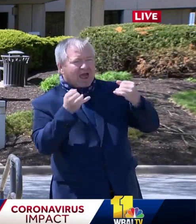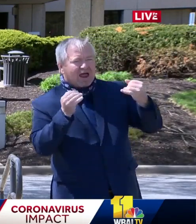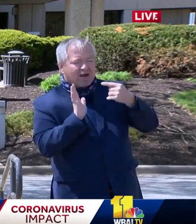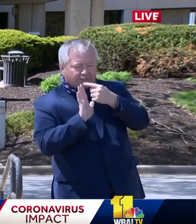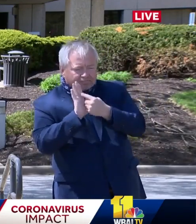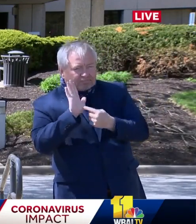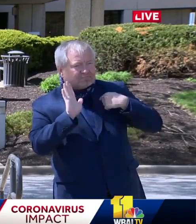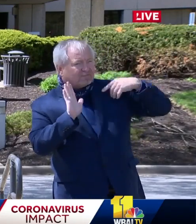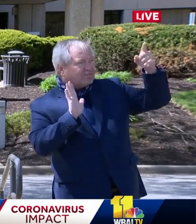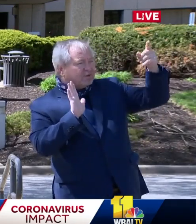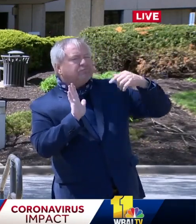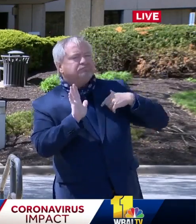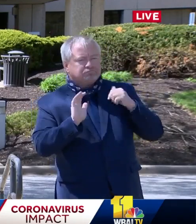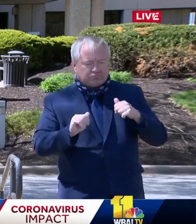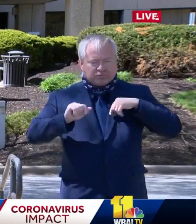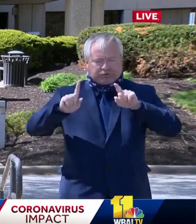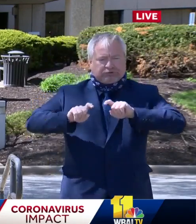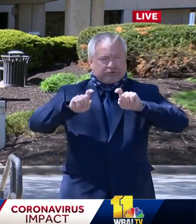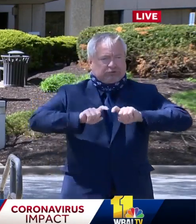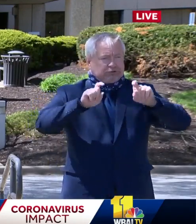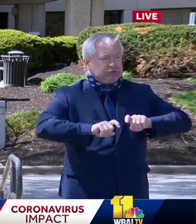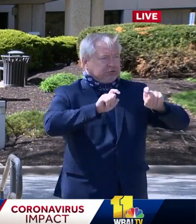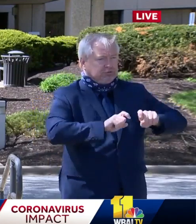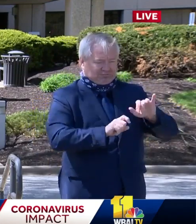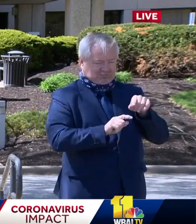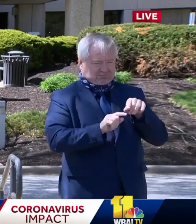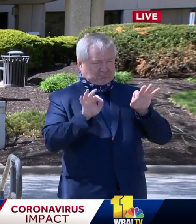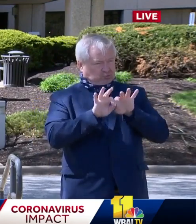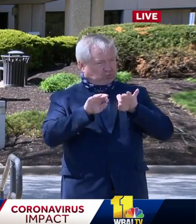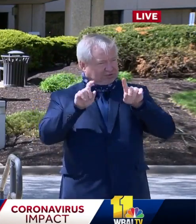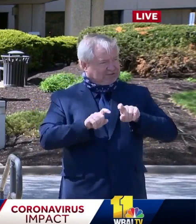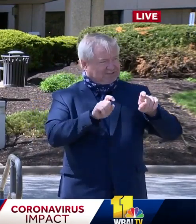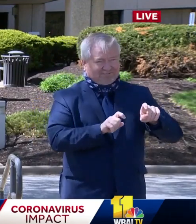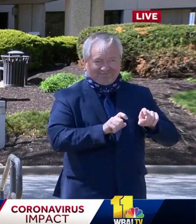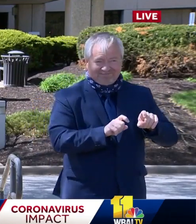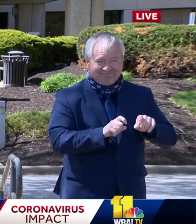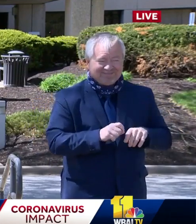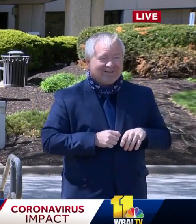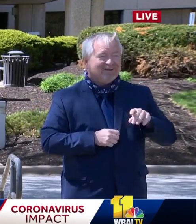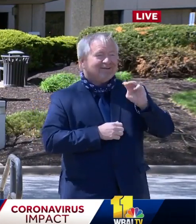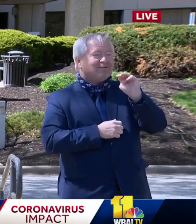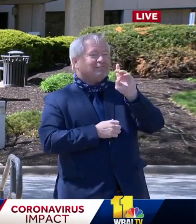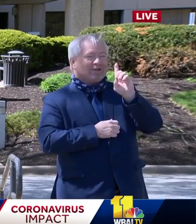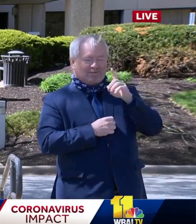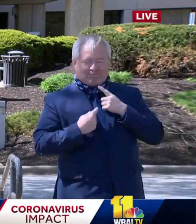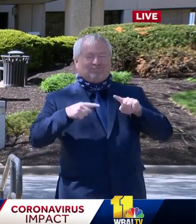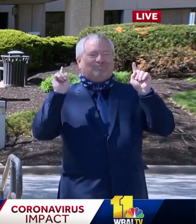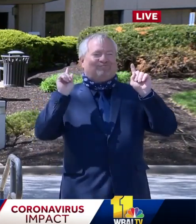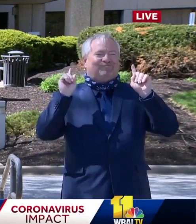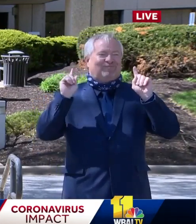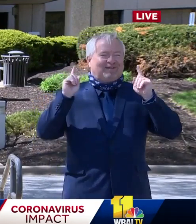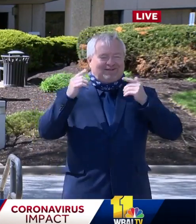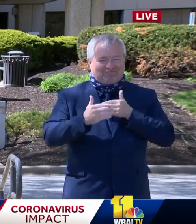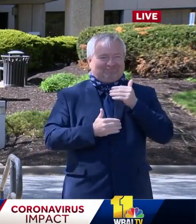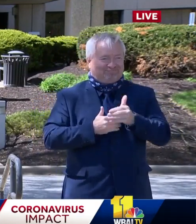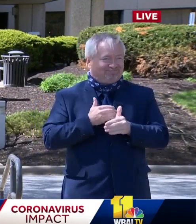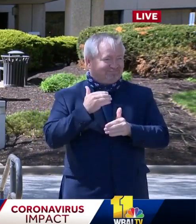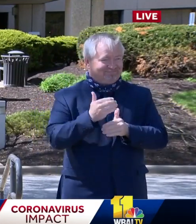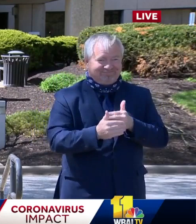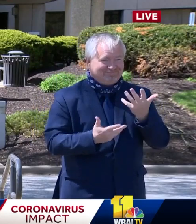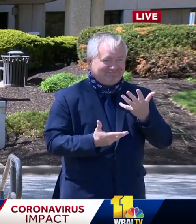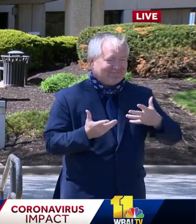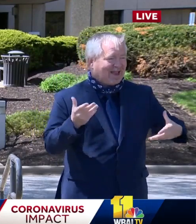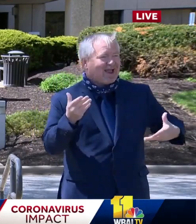capability of doing widespread testing. Maryland has successfully expanded our testing capability by